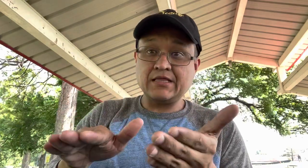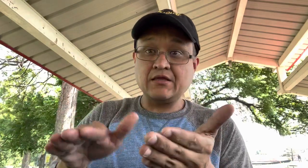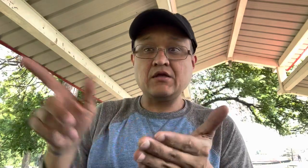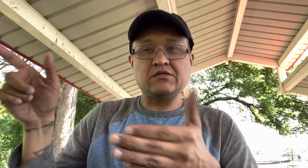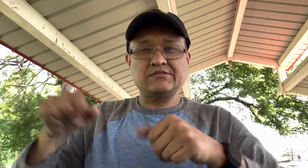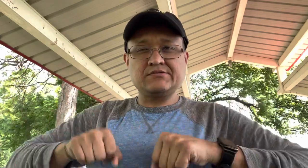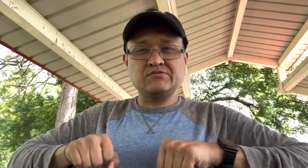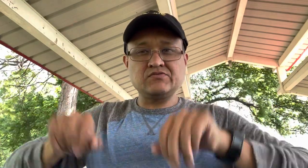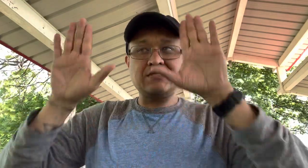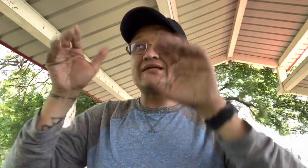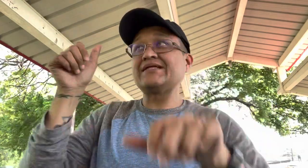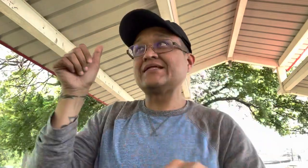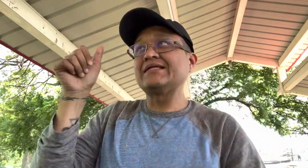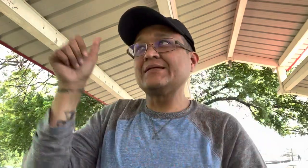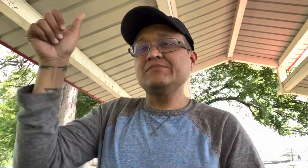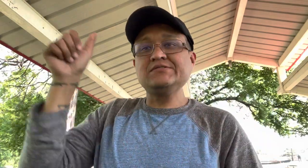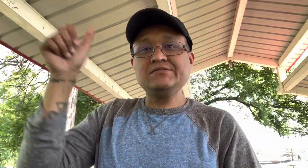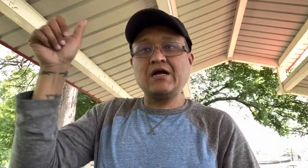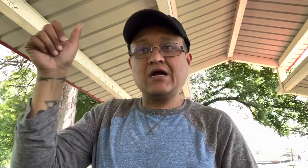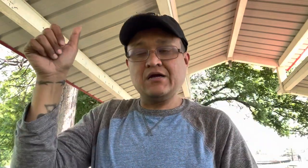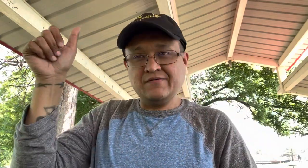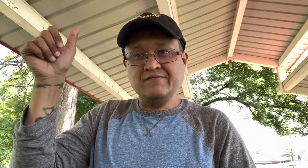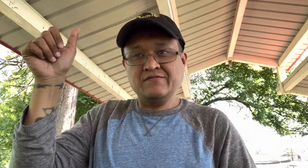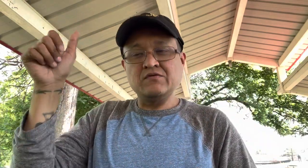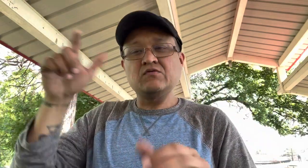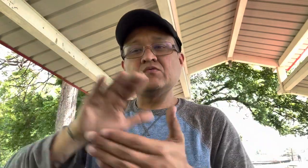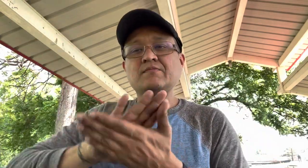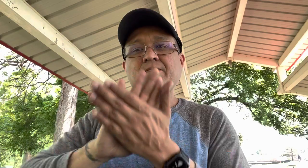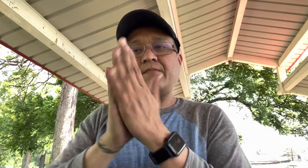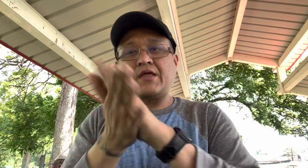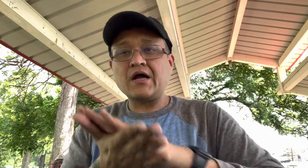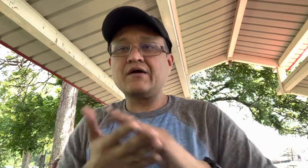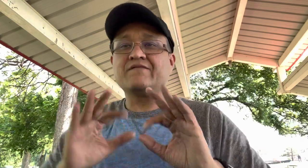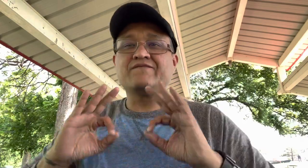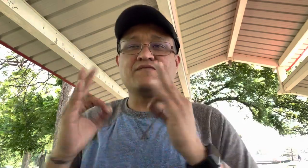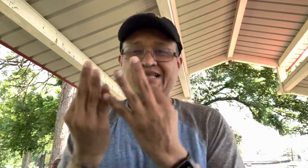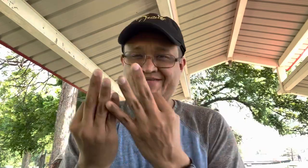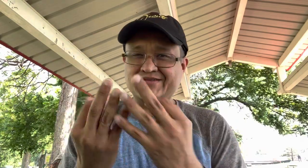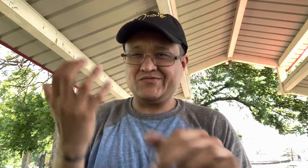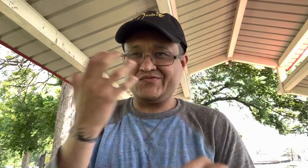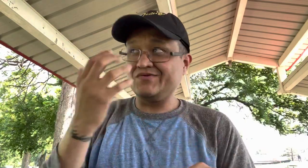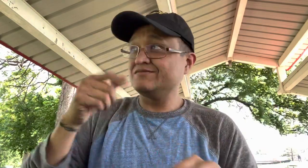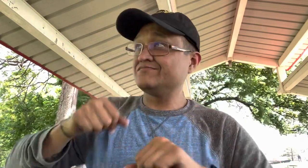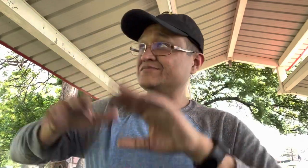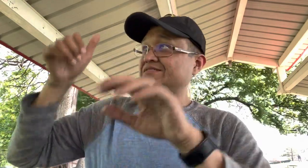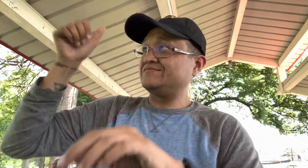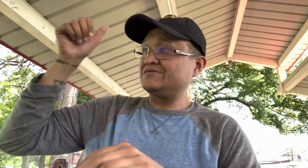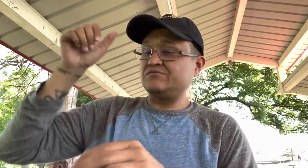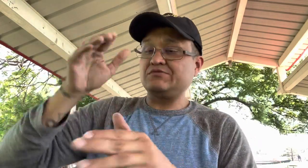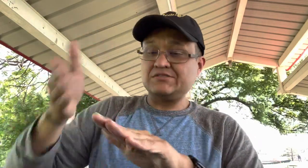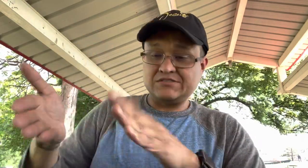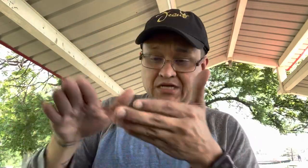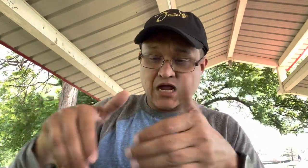so the time Jesus was born and the devil tried to kill him multiple times but he was unsuccessful